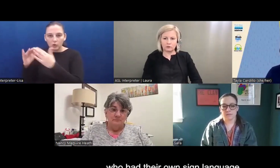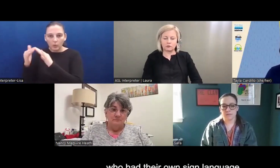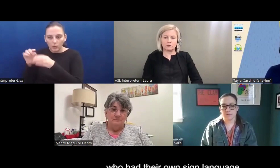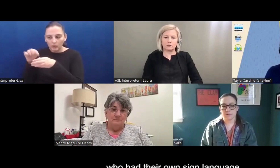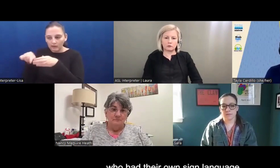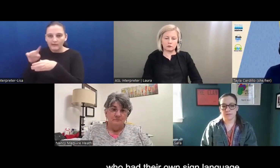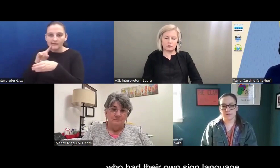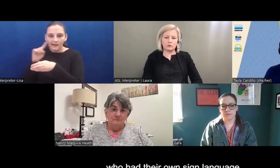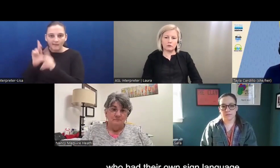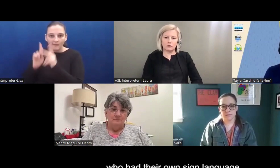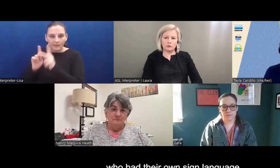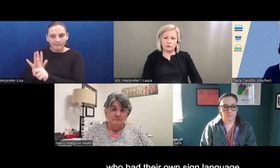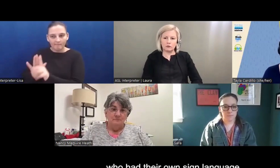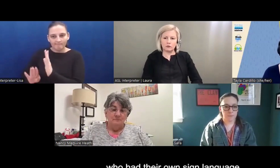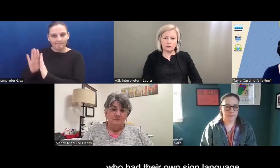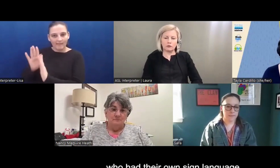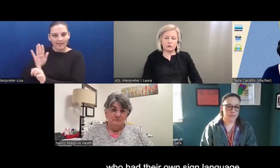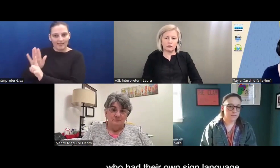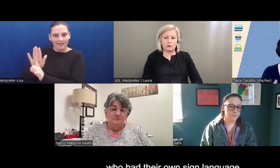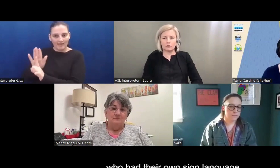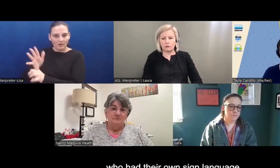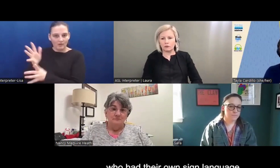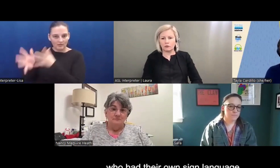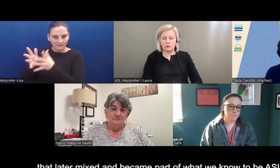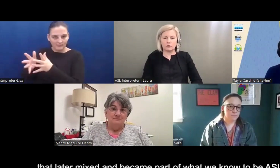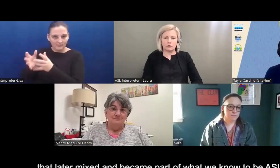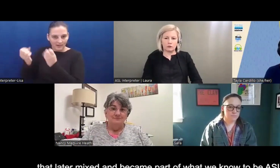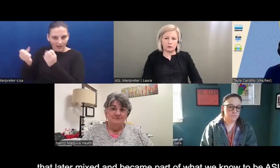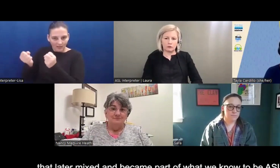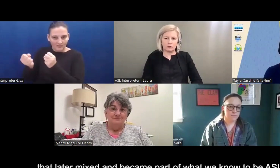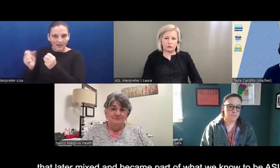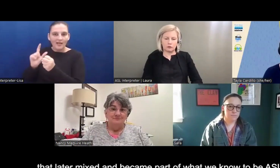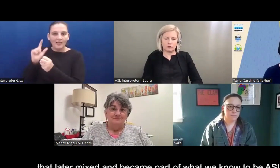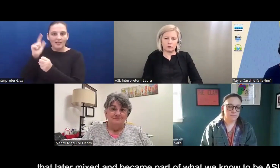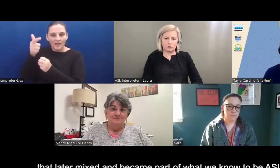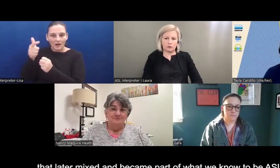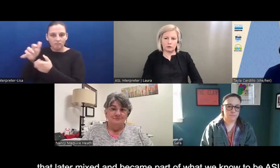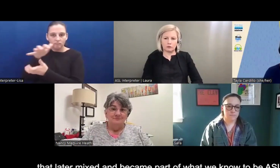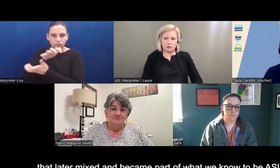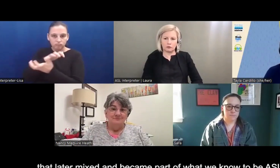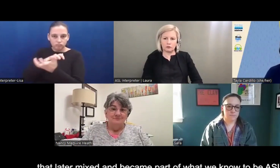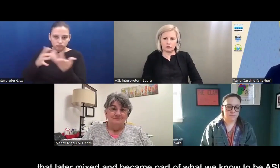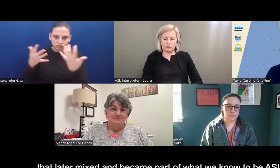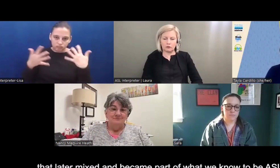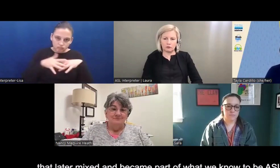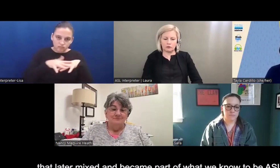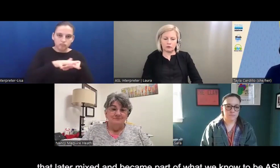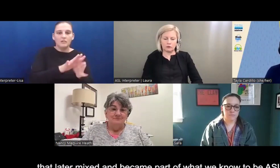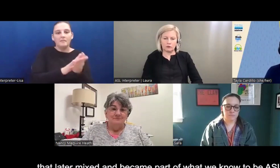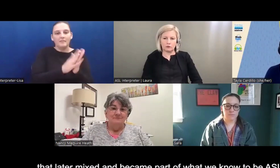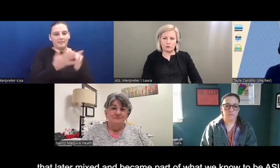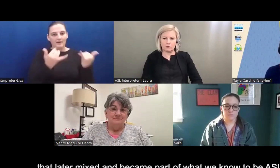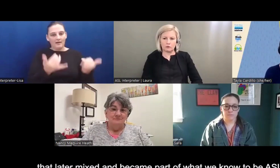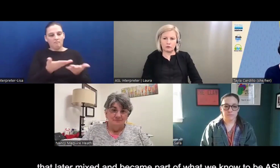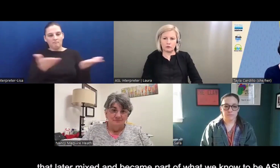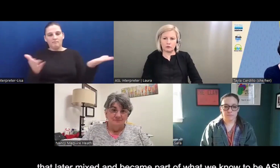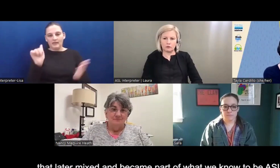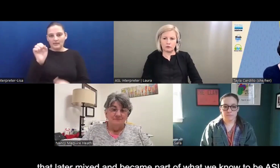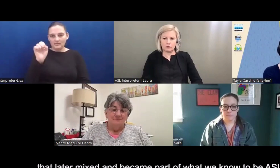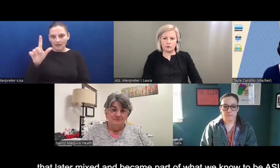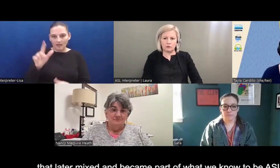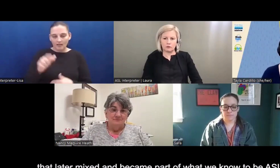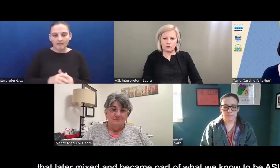people who had their own sign language that later kind of mixed and became part of what we know to be ASL today.